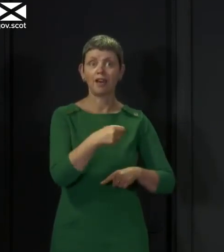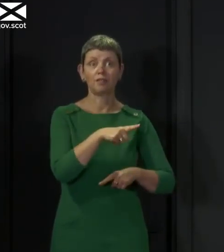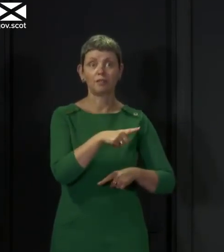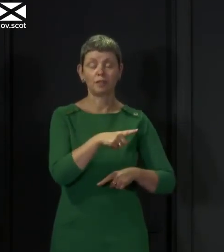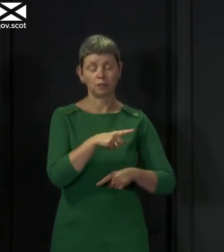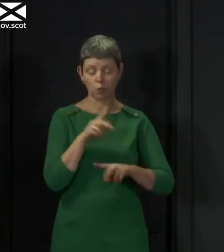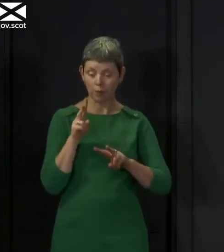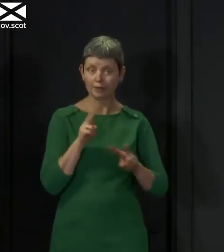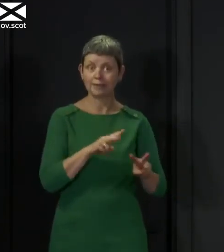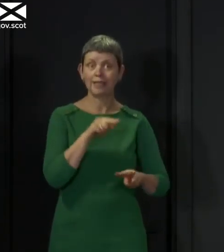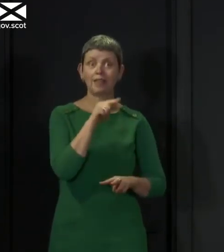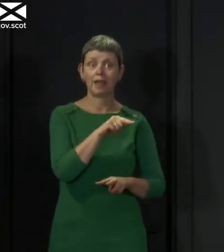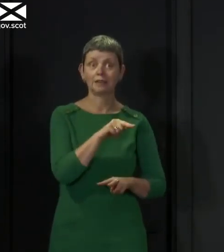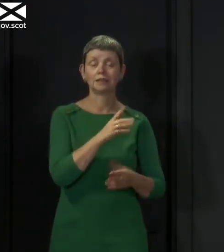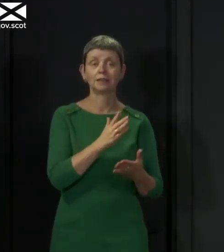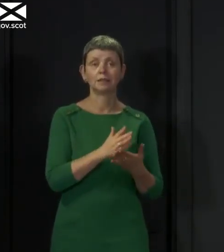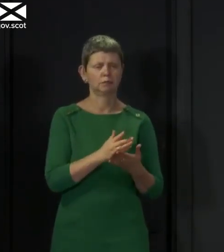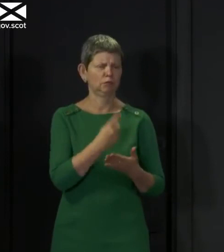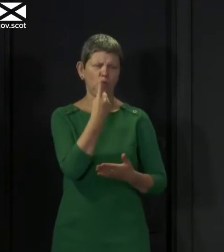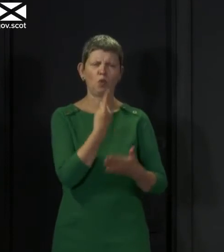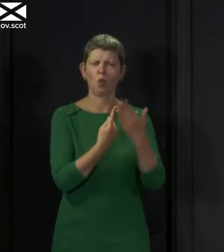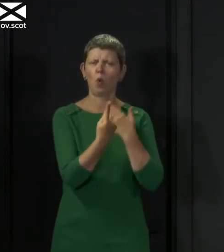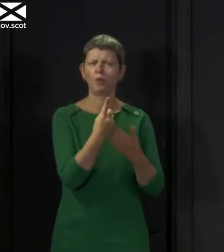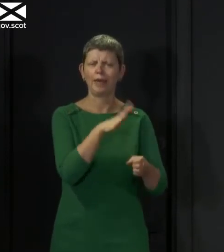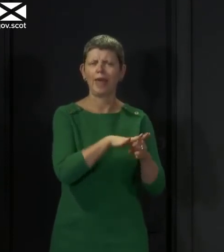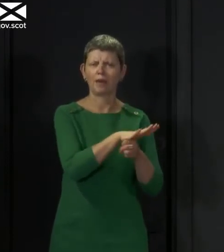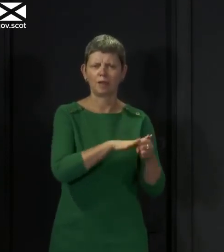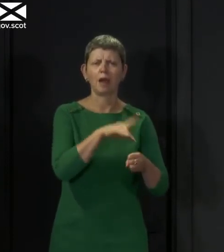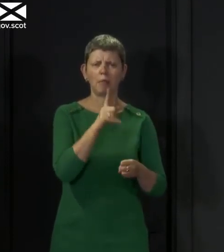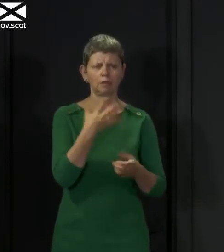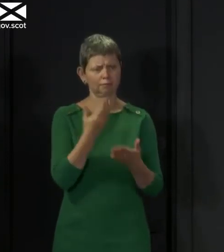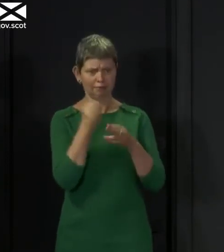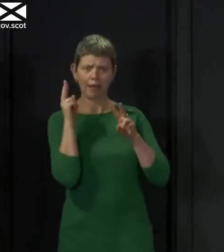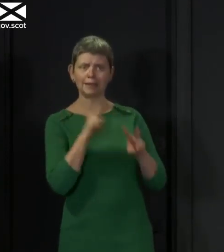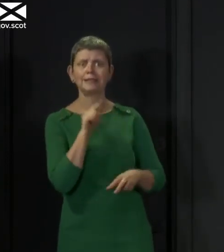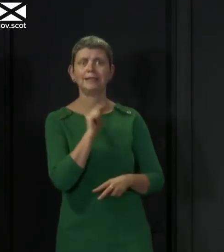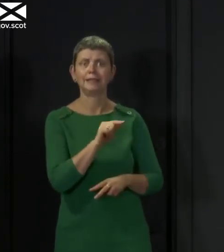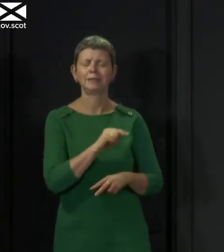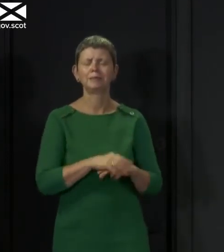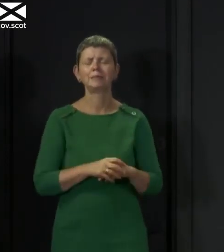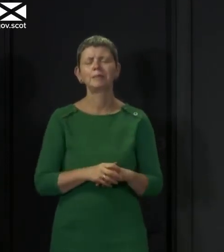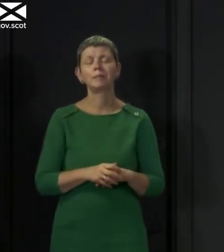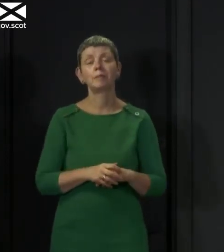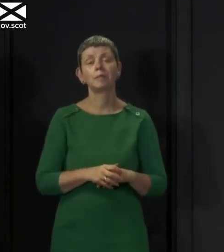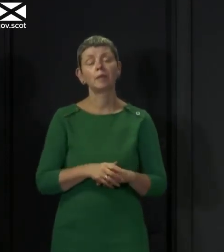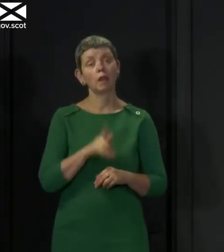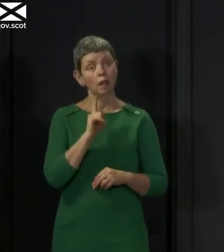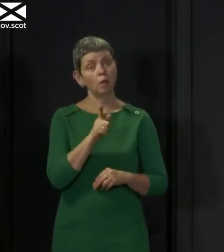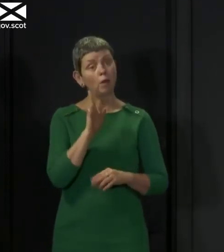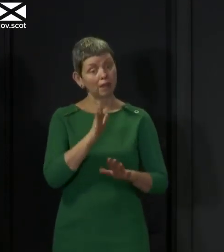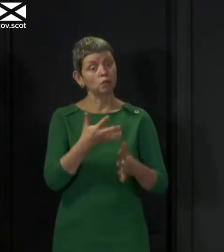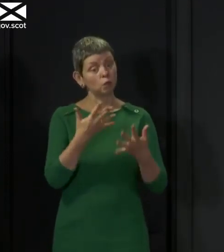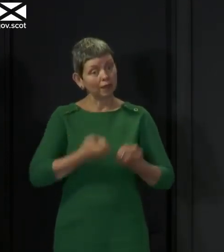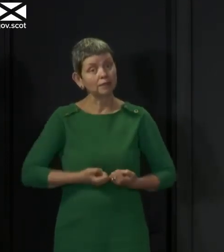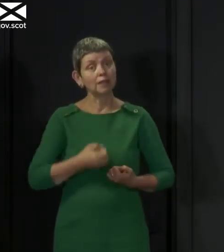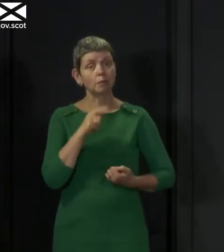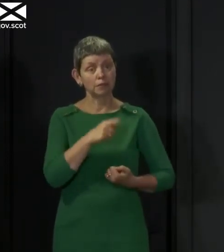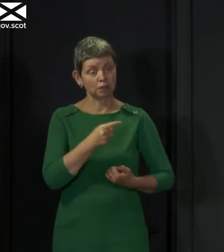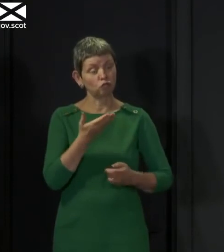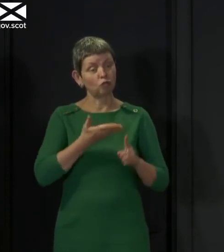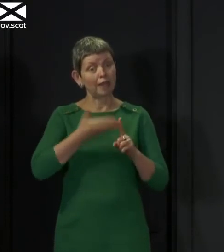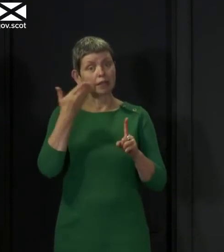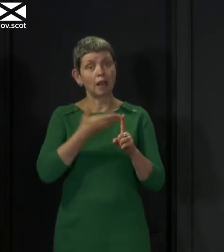it's not just applicable to that geography. So we have to recognise that. And all of us have to recognise